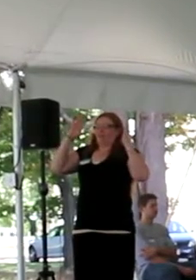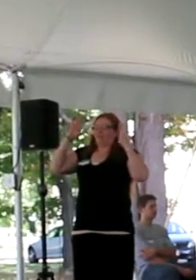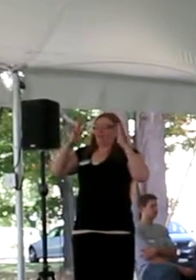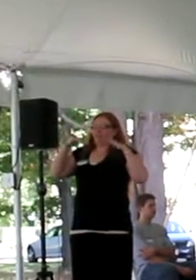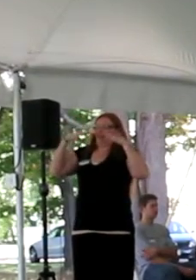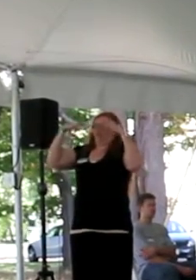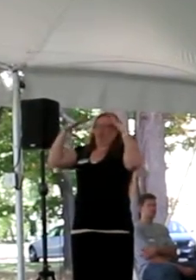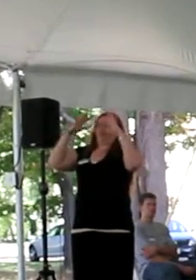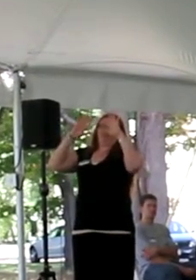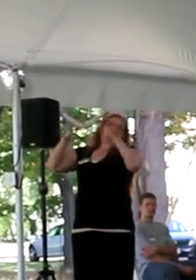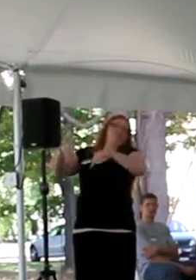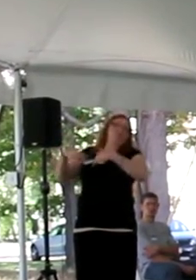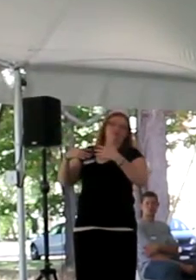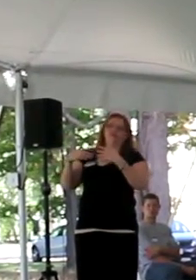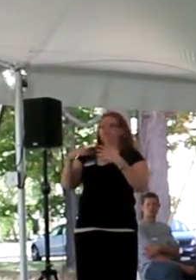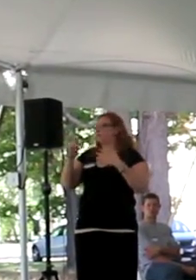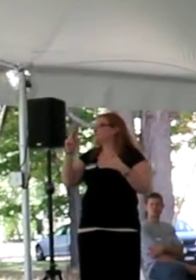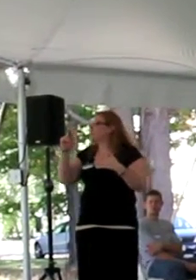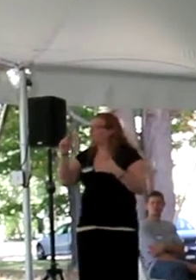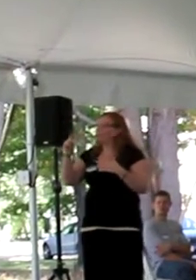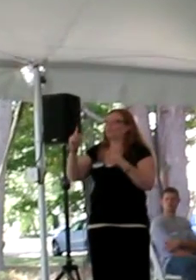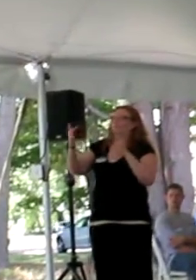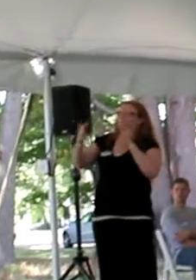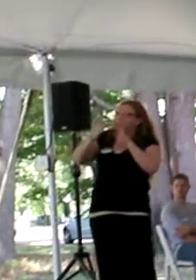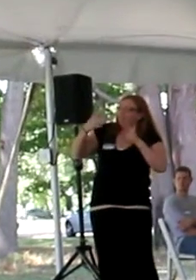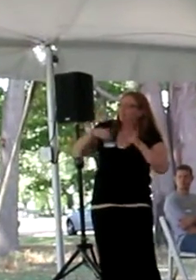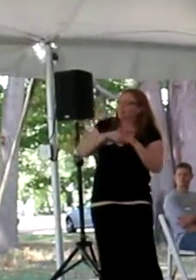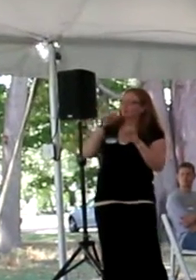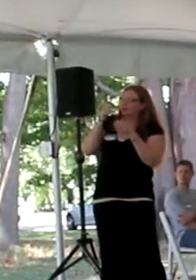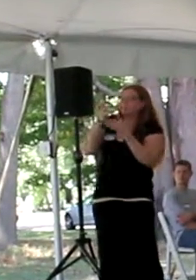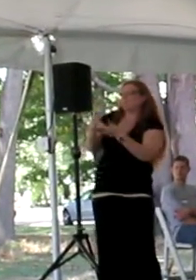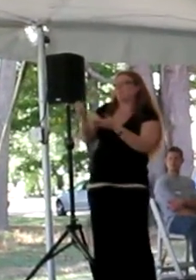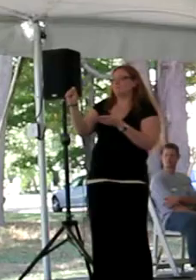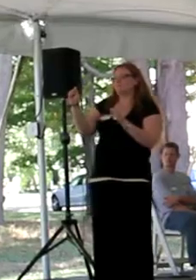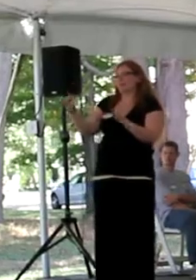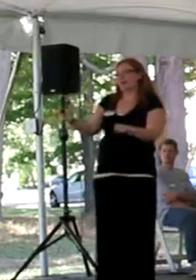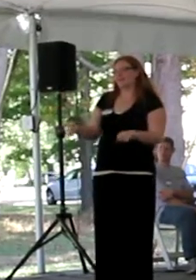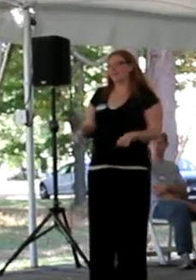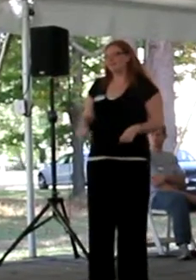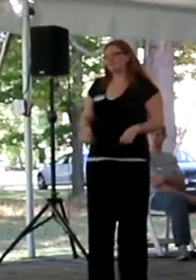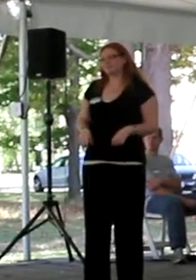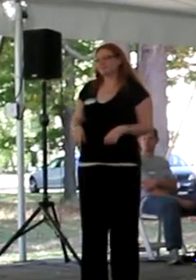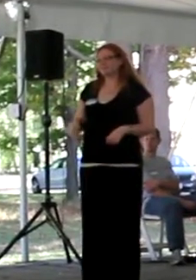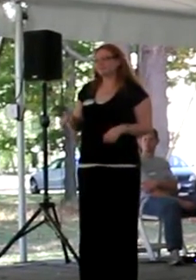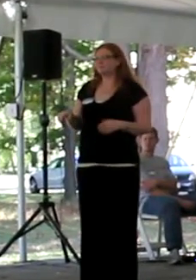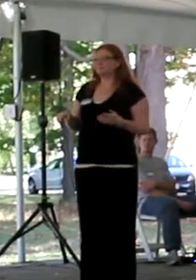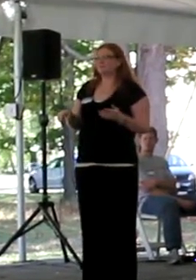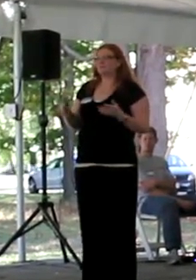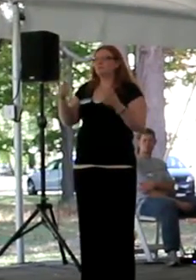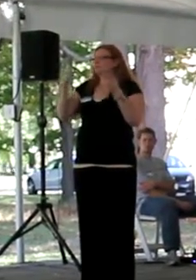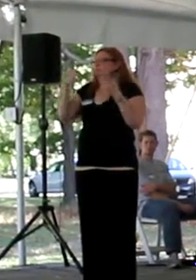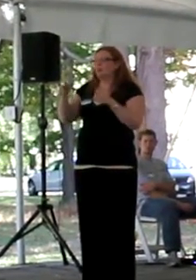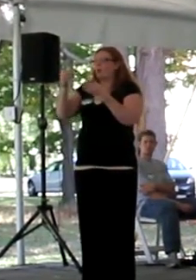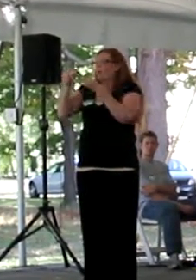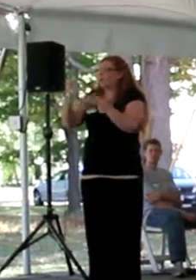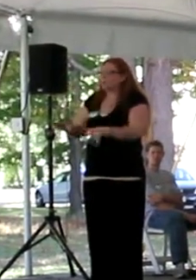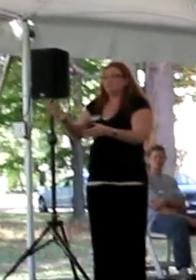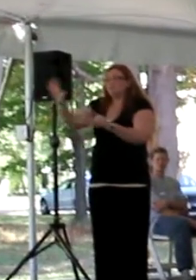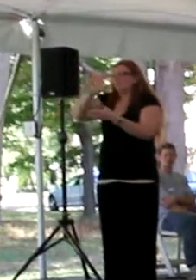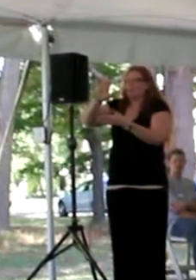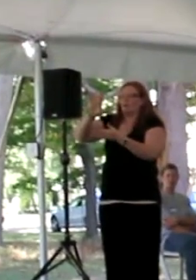it keeps you from fundraising and raising awareness and helping us do all the great things we need to do because you're frustrated with the computer.